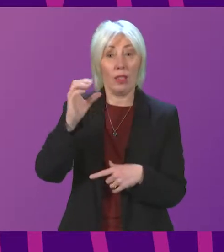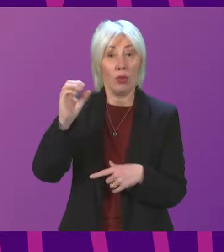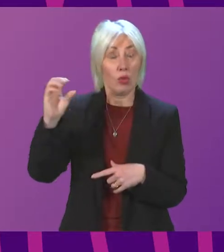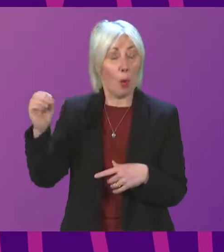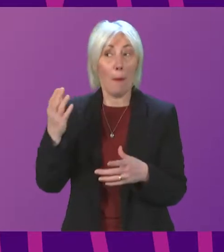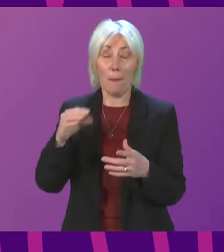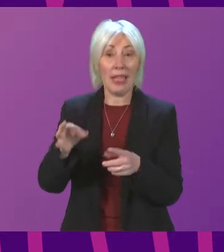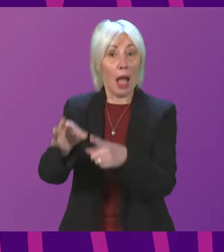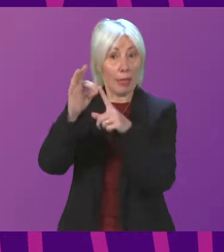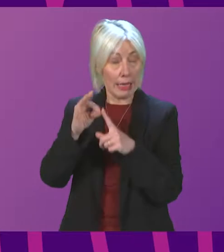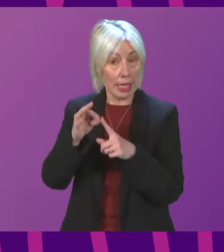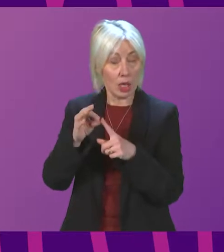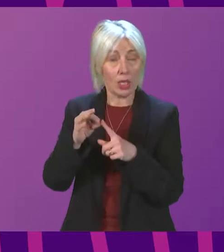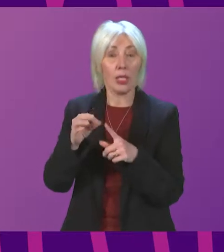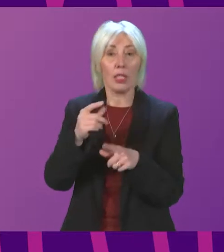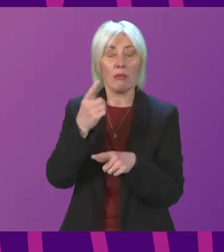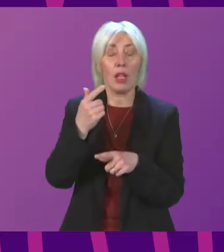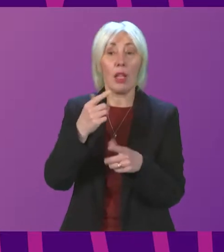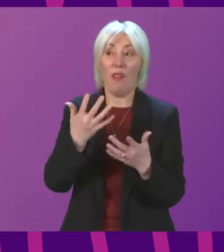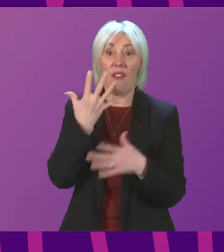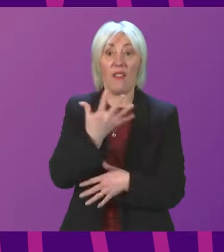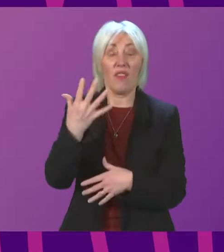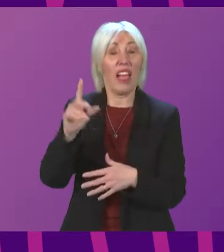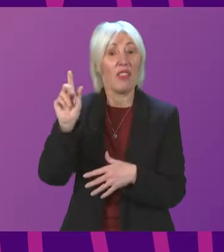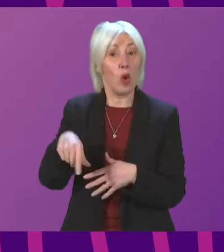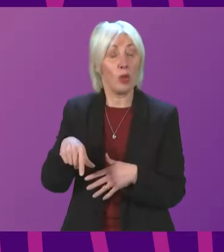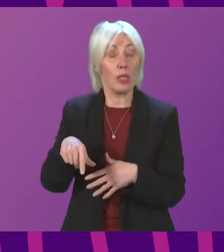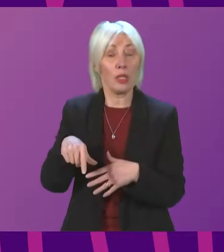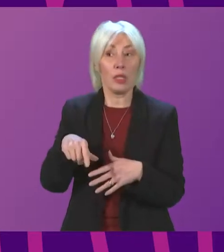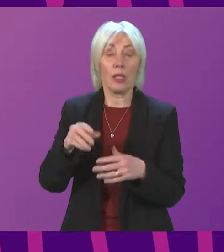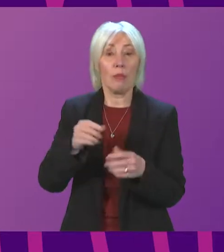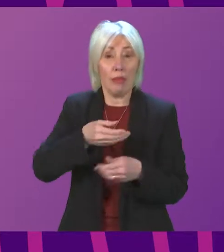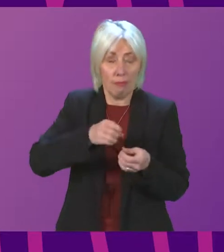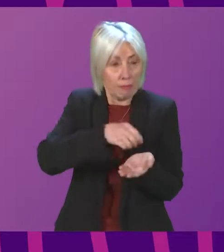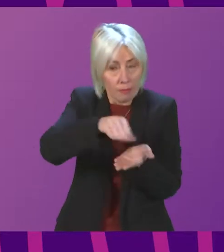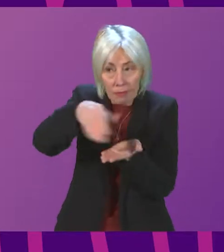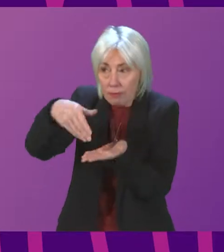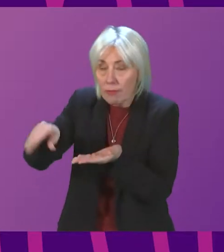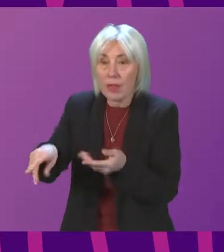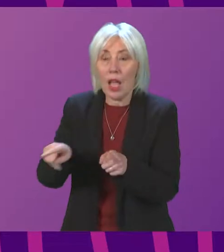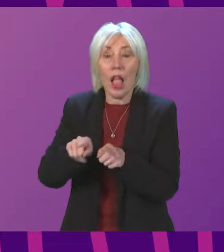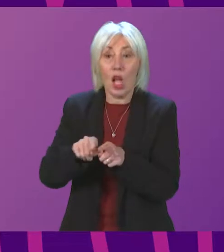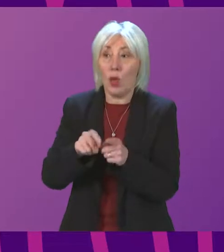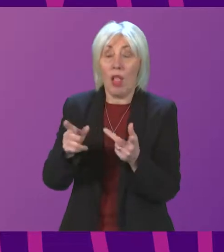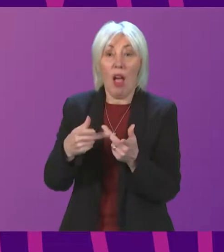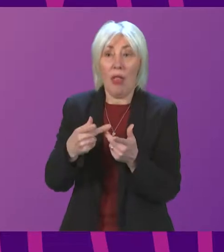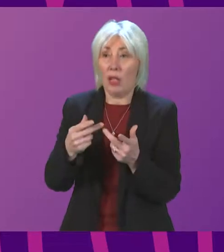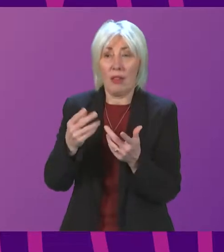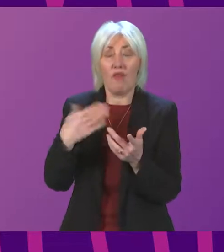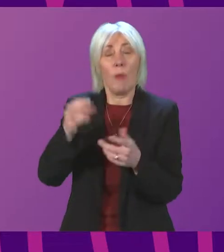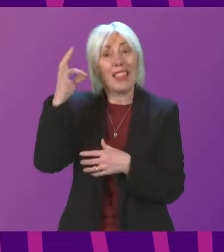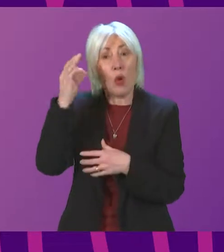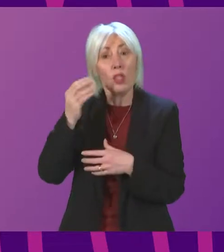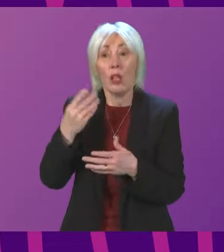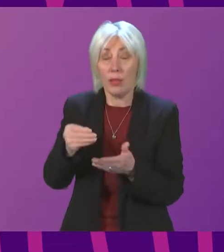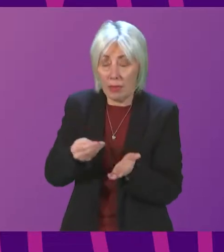received, with over 55,000 cards having been issued, with a further 16,000 cards issued offline by councils. I appreciate we